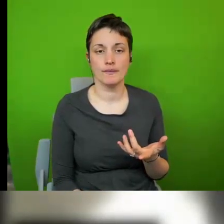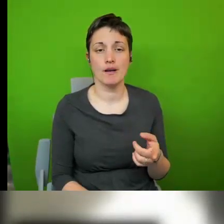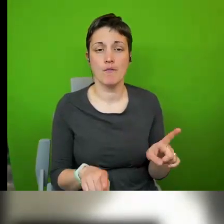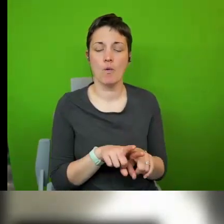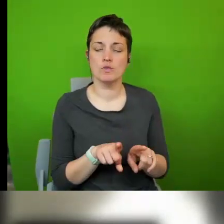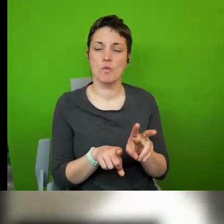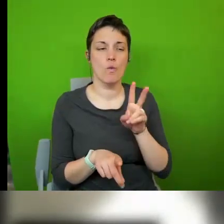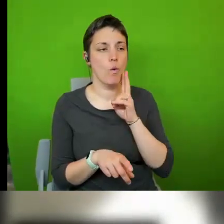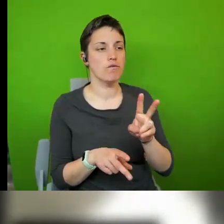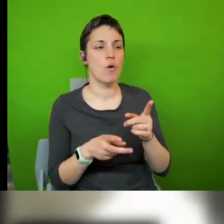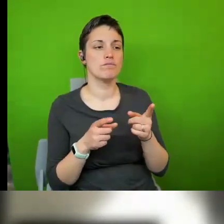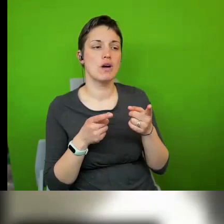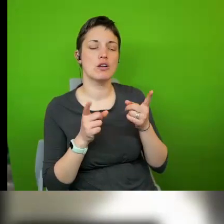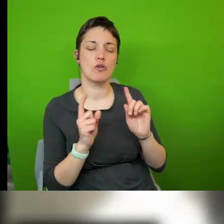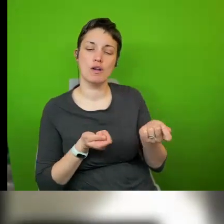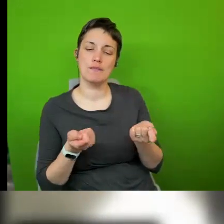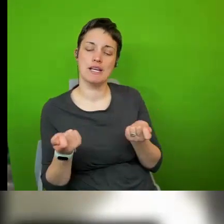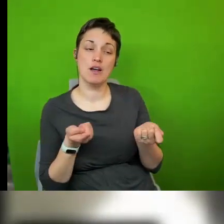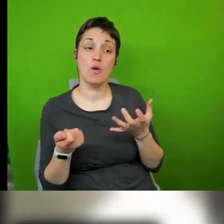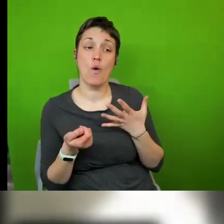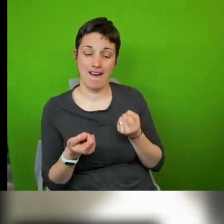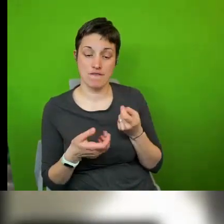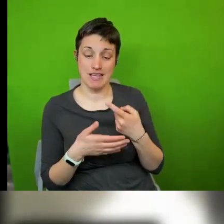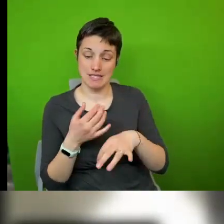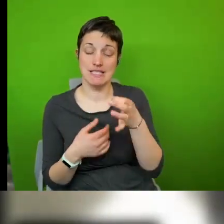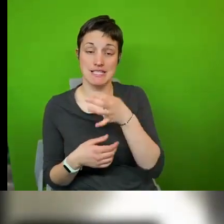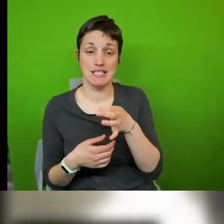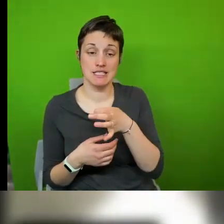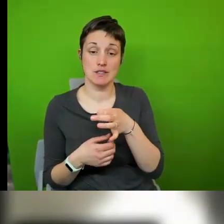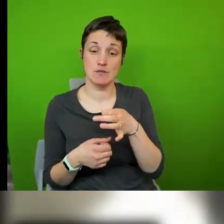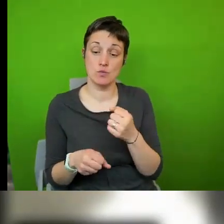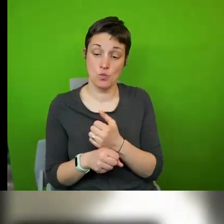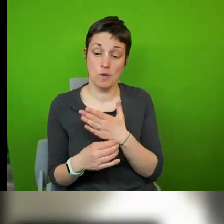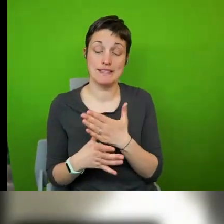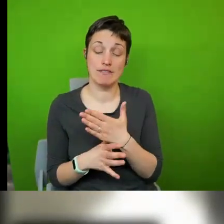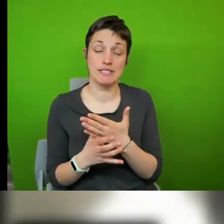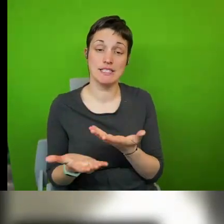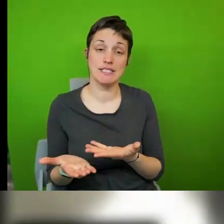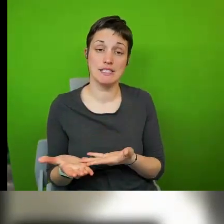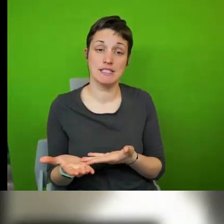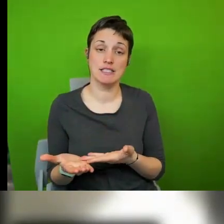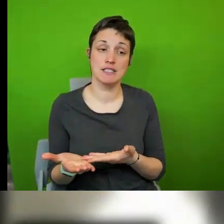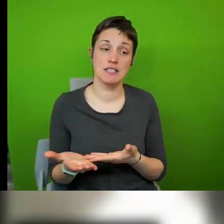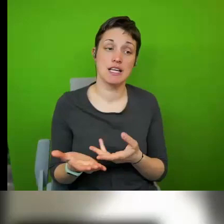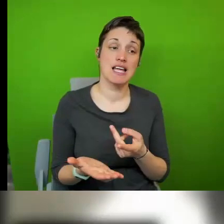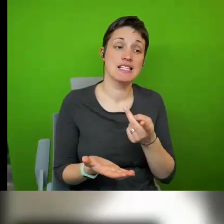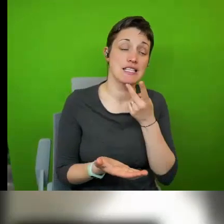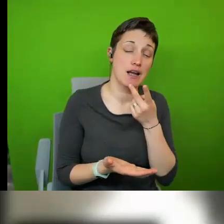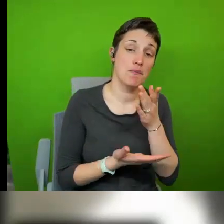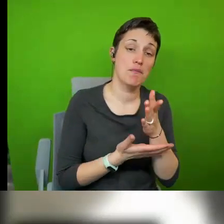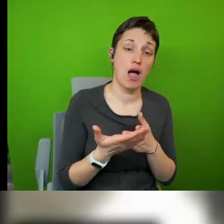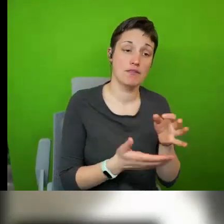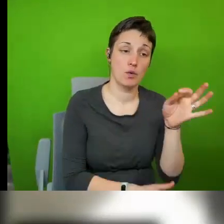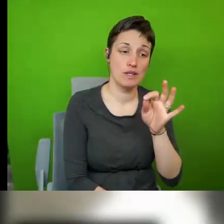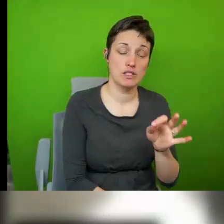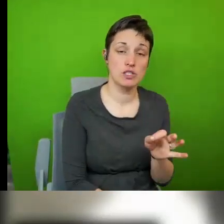have in regions or in cities that allow for actual uh for actual activities the second answer to that is and i've tried to